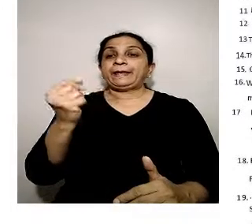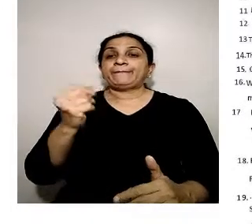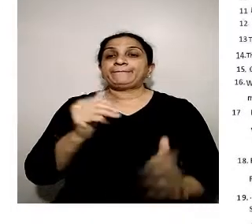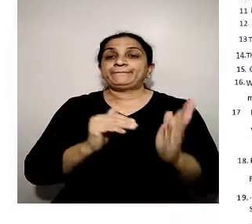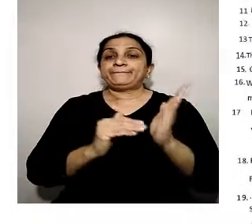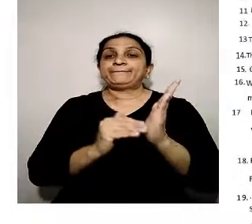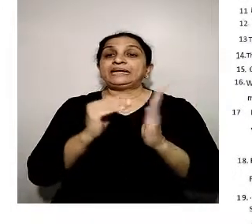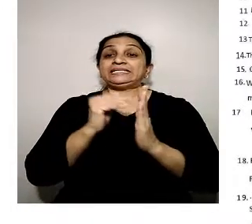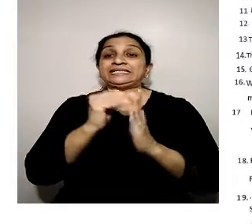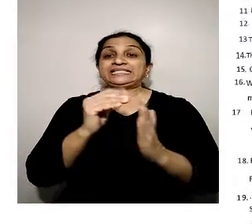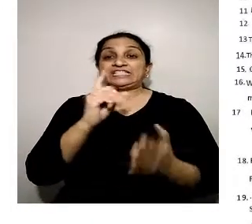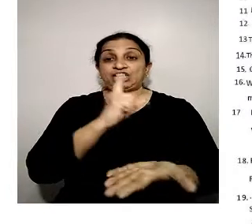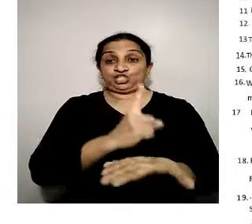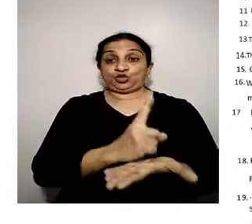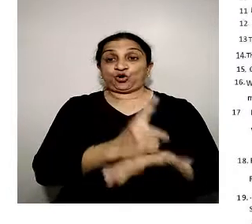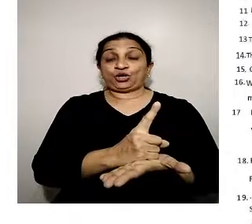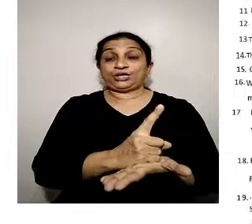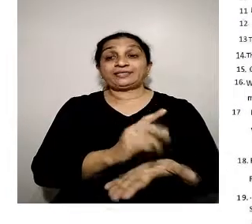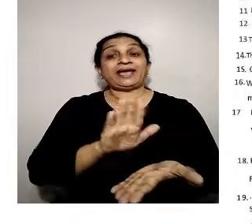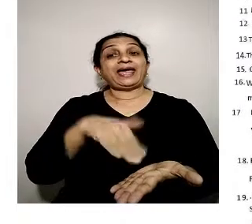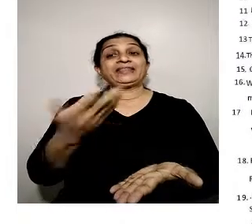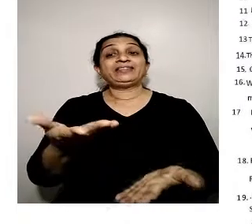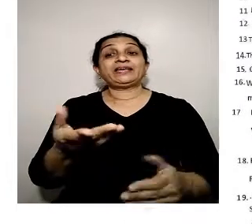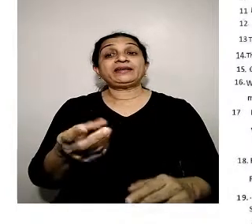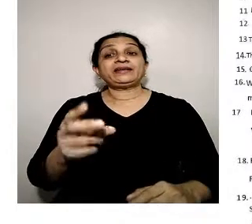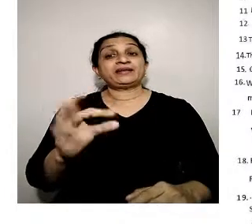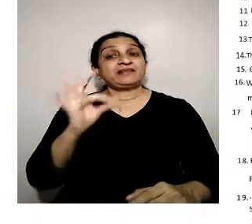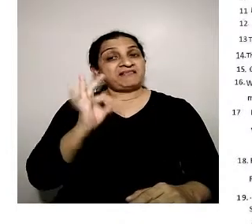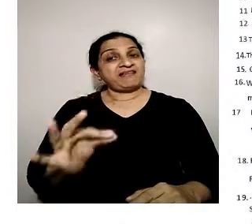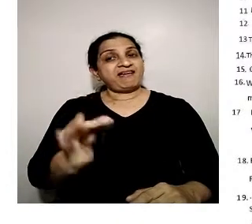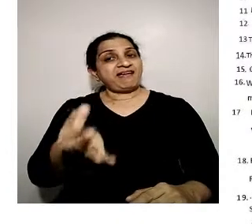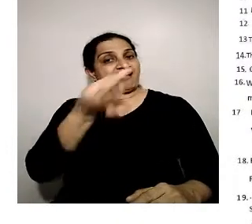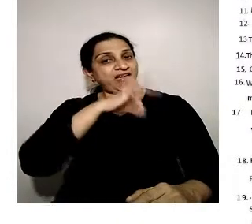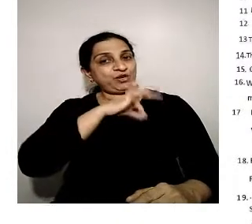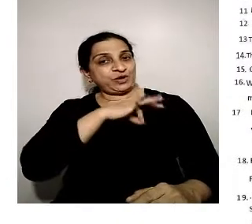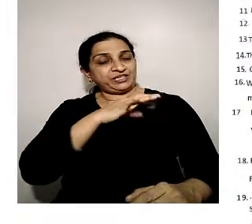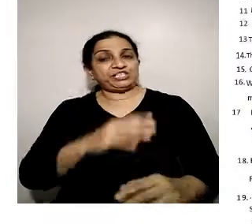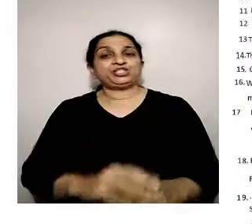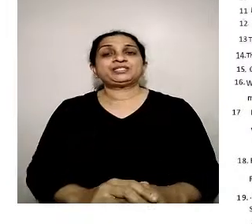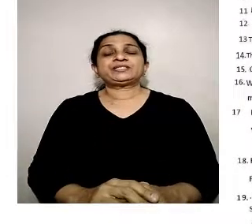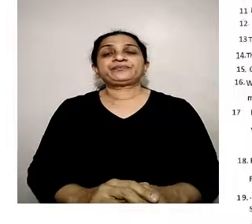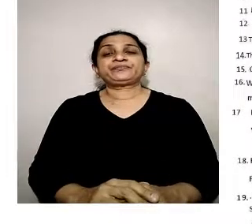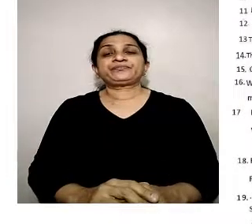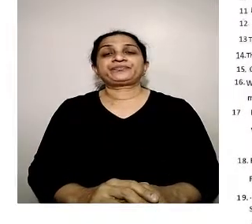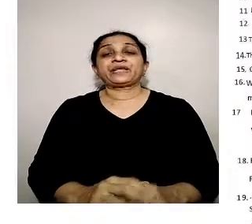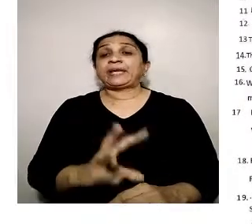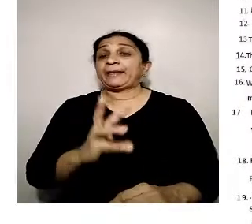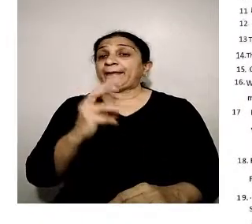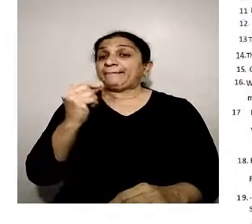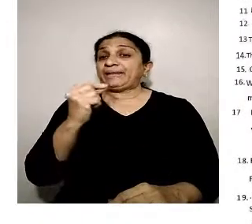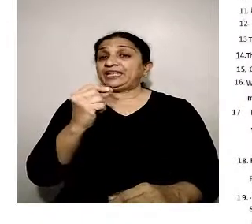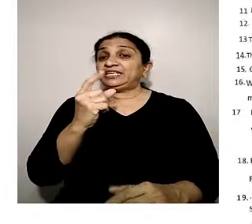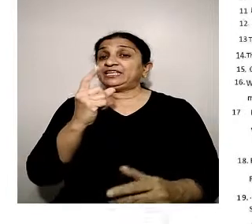Nineteen. multiple stage rockets and their advantages.